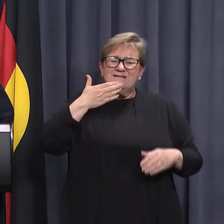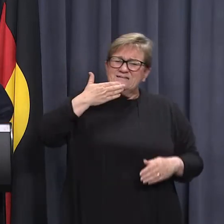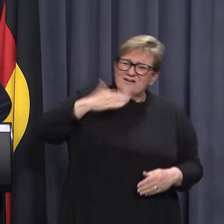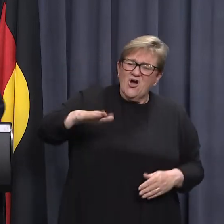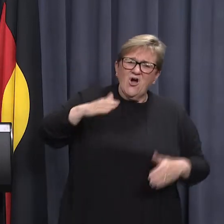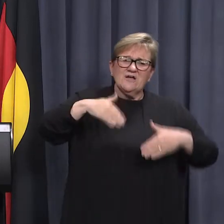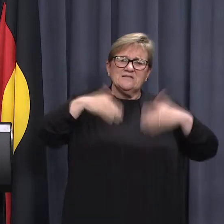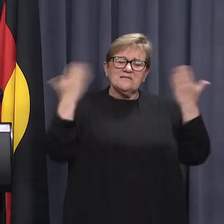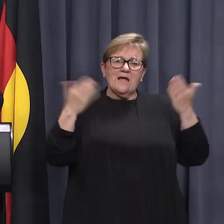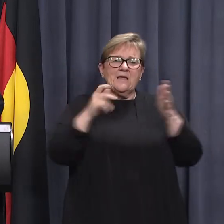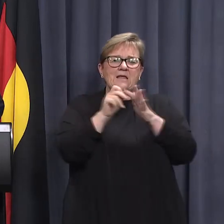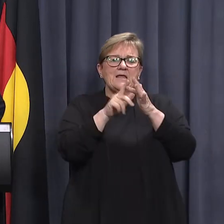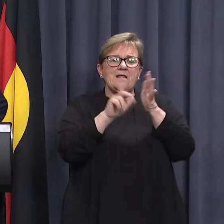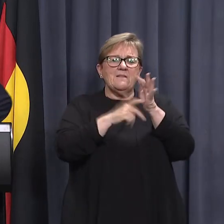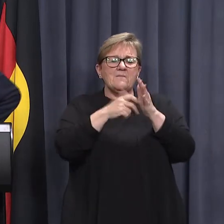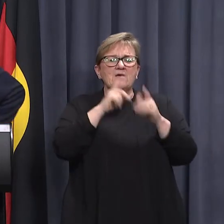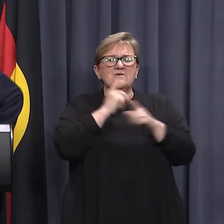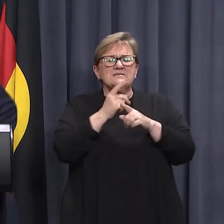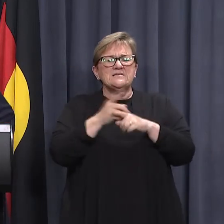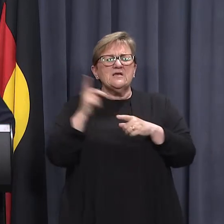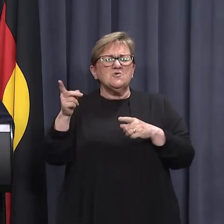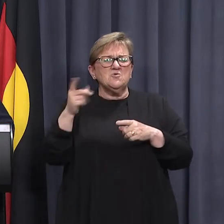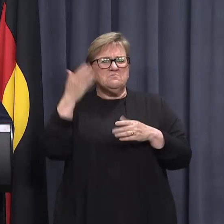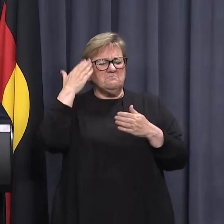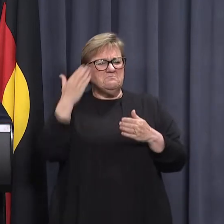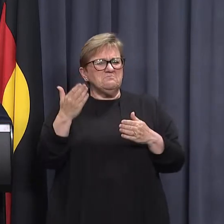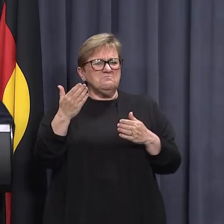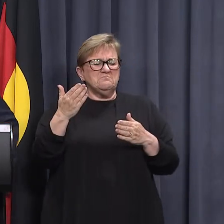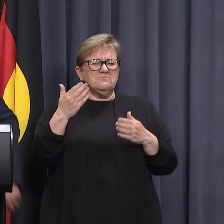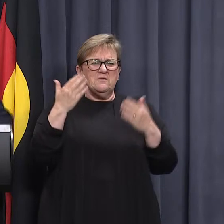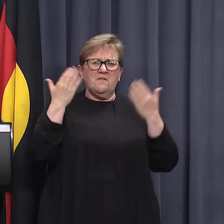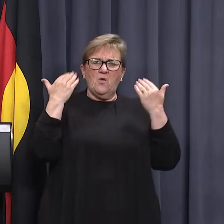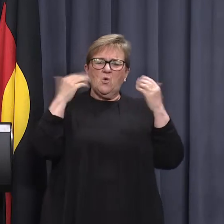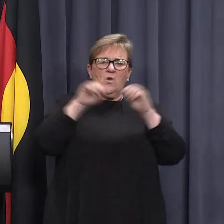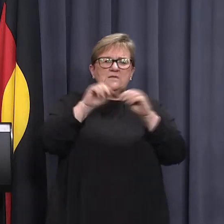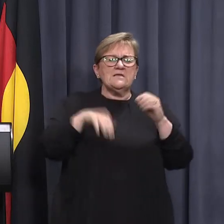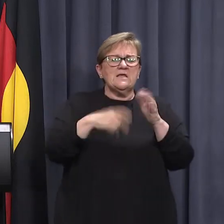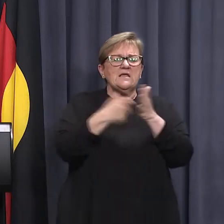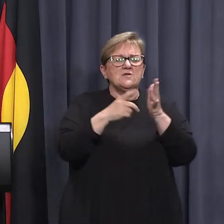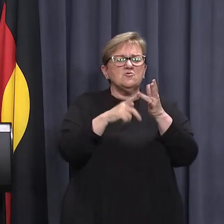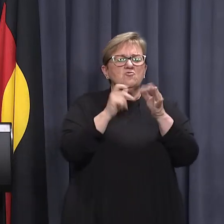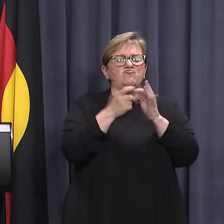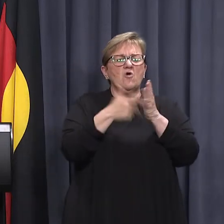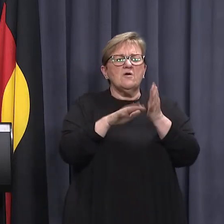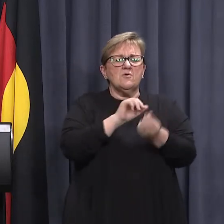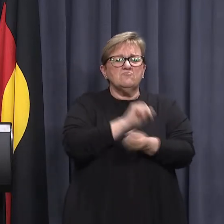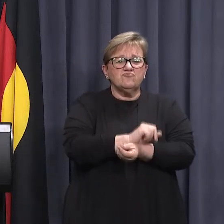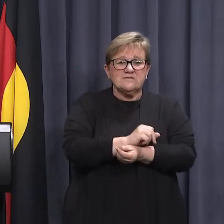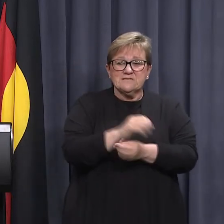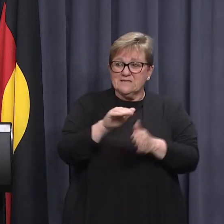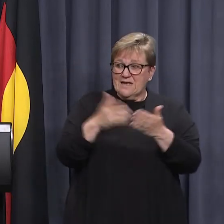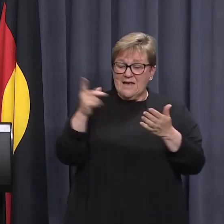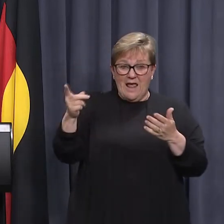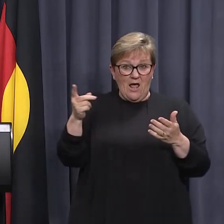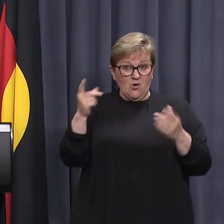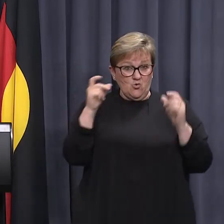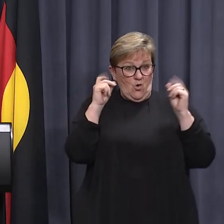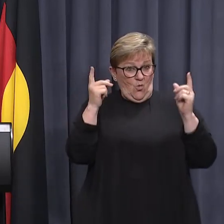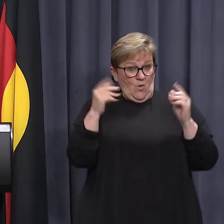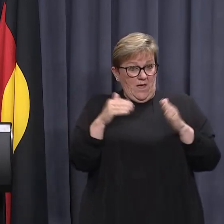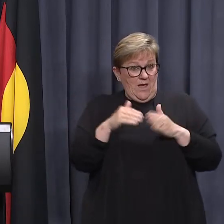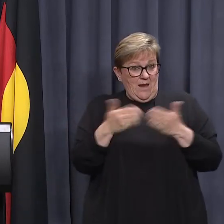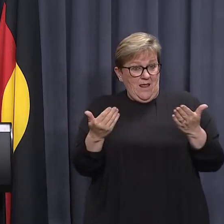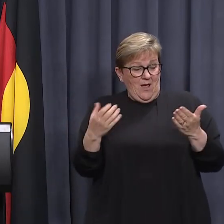hot day in the Pilbara, if you were sort of unfamiliar with the cooling situation at Rowburn Prison, are you more aware of